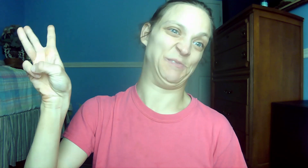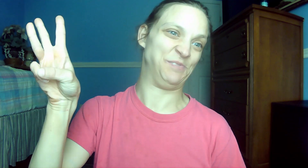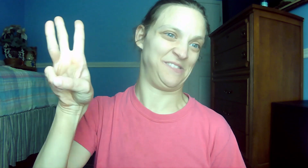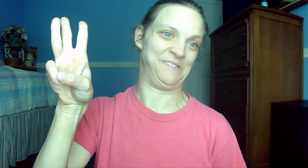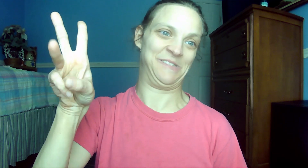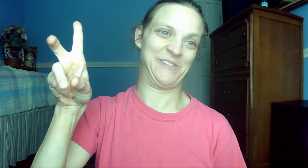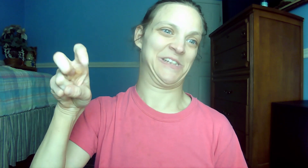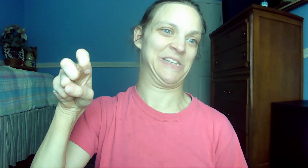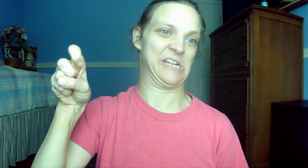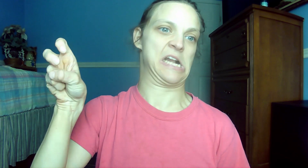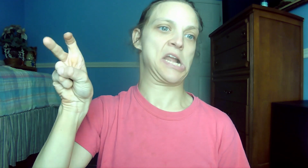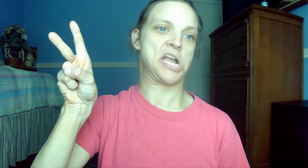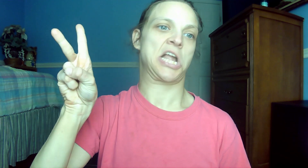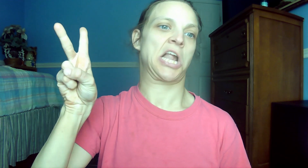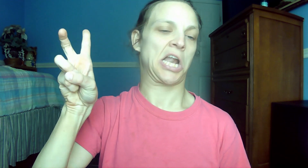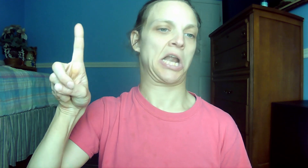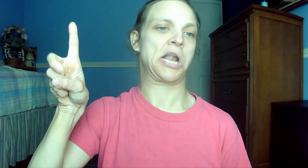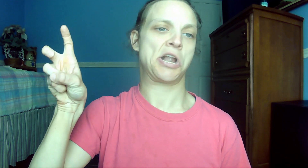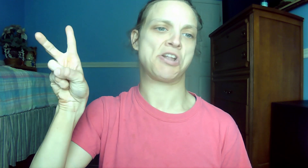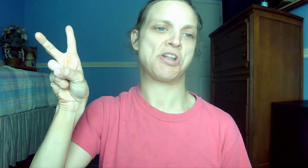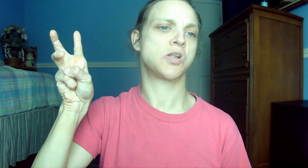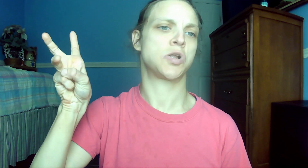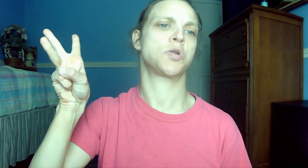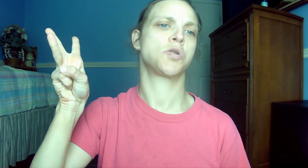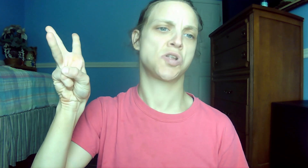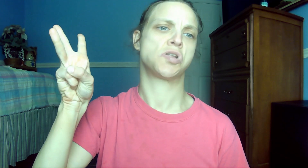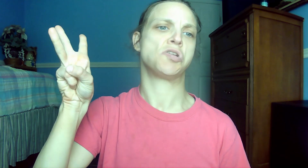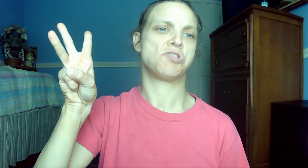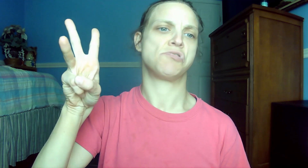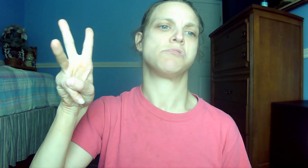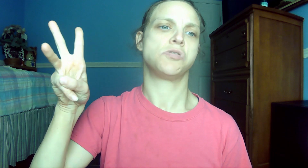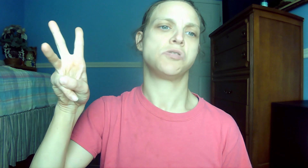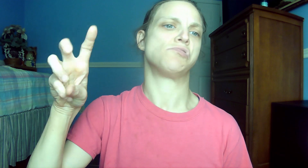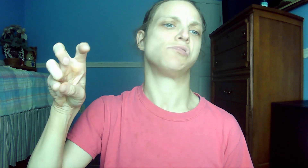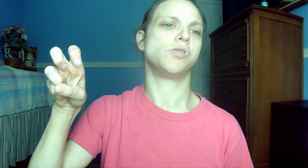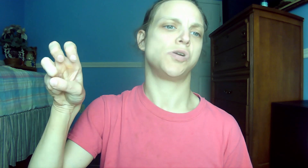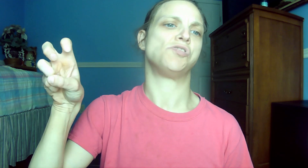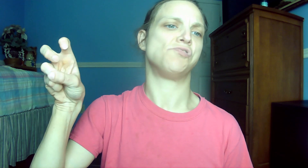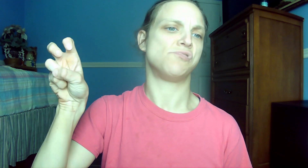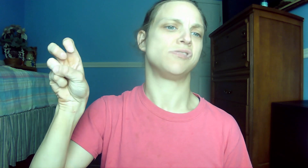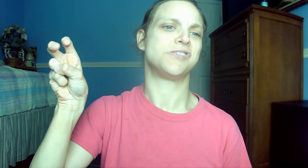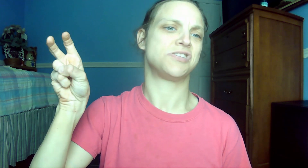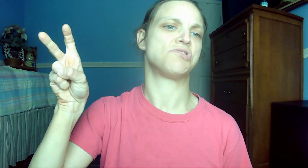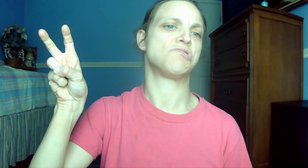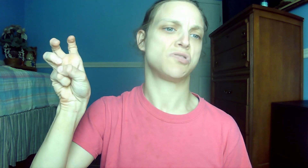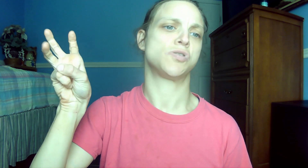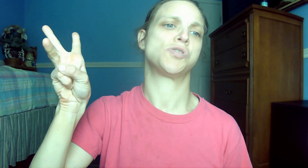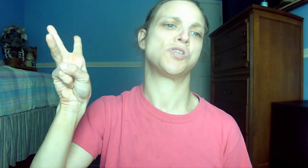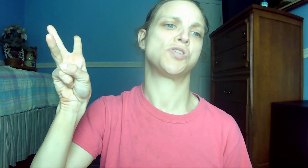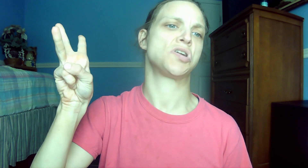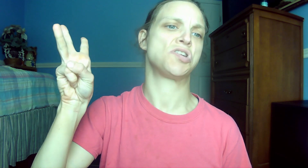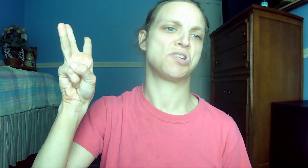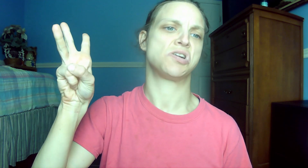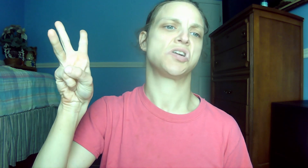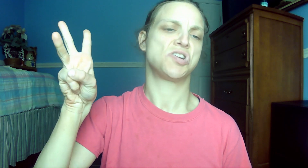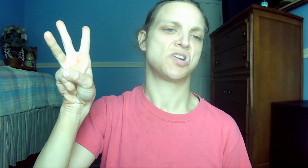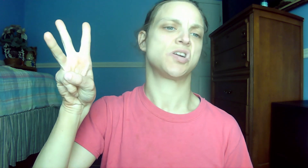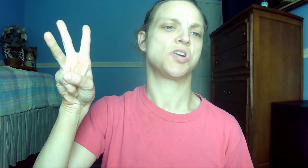98. Matthew 25.31 When the Son of Man comes in his glory, and all the angels with him,